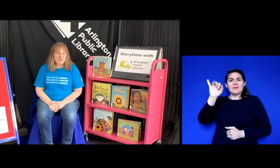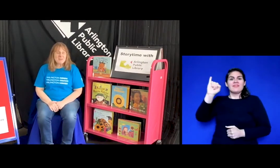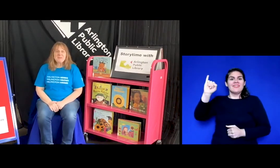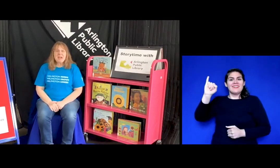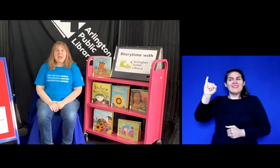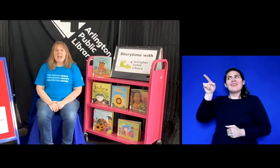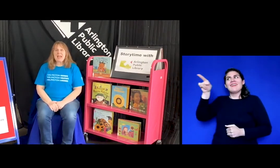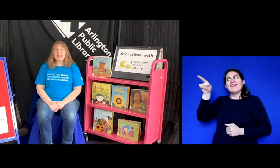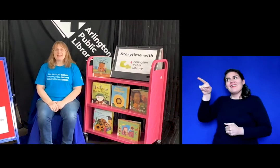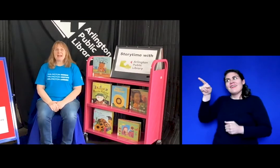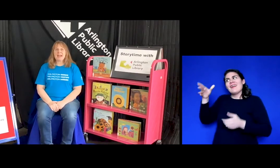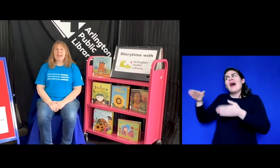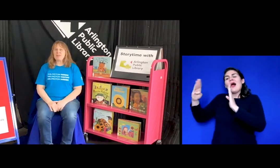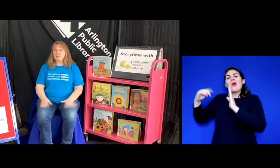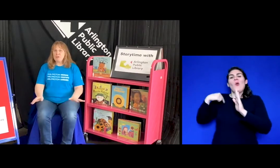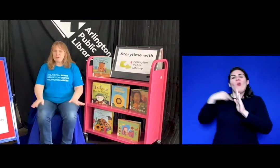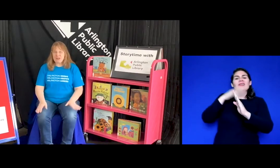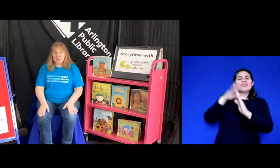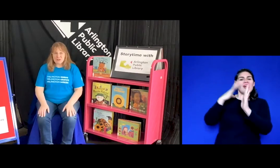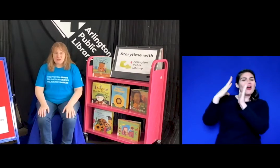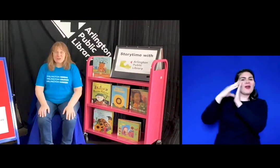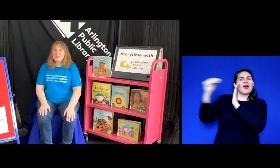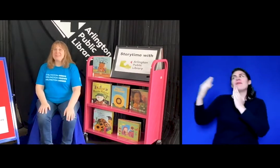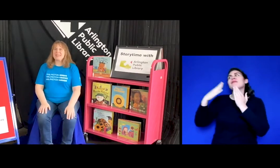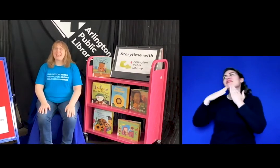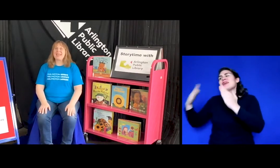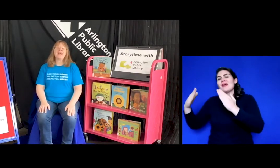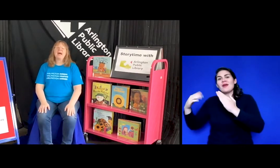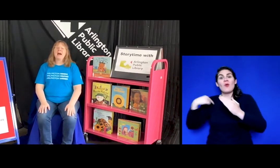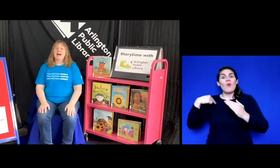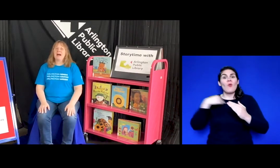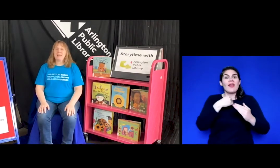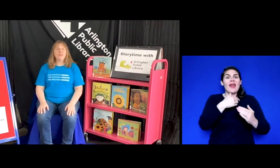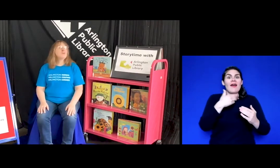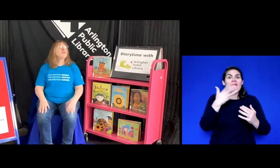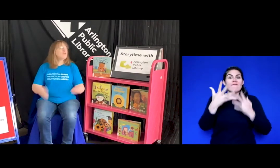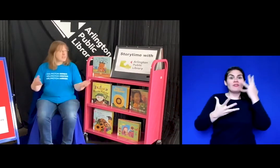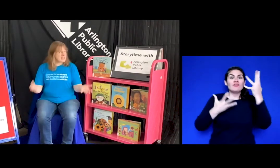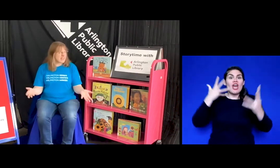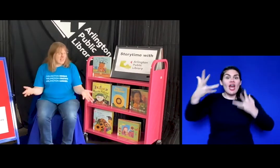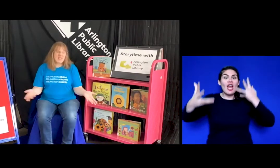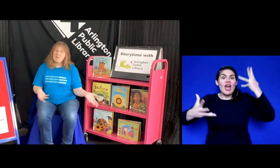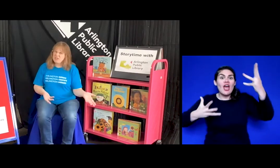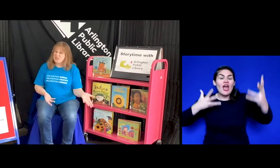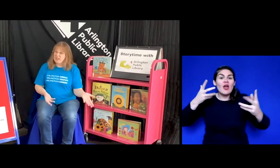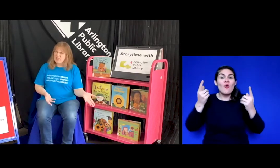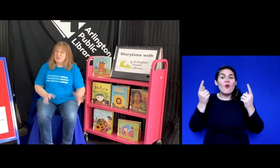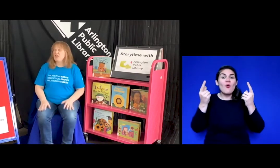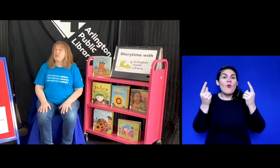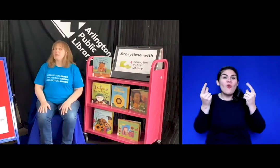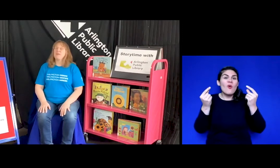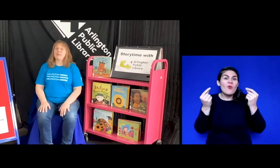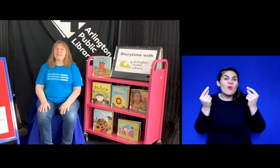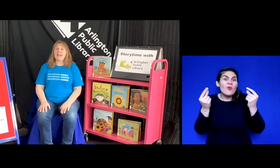and it has a few gestures we say I'm in the mood for singing that one doesn't really have a gesture but then we say